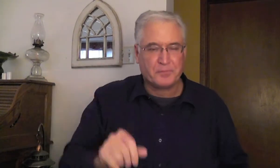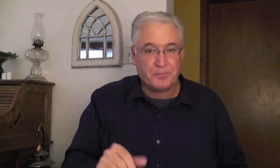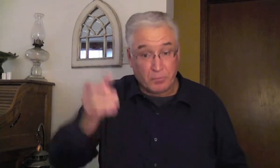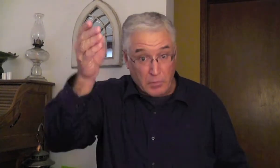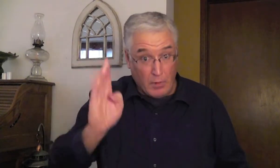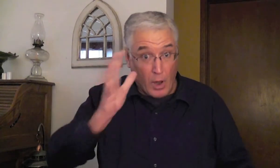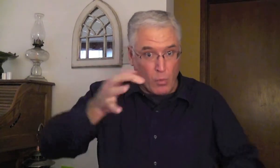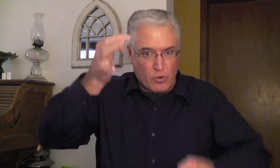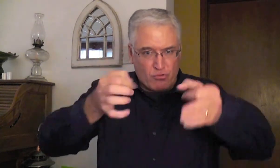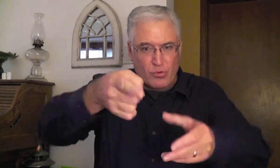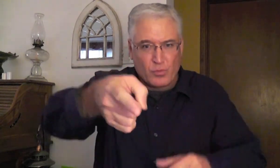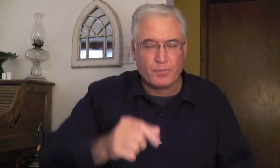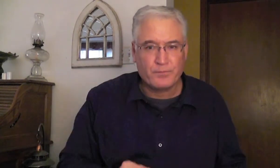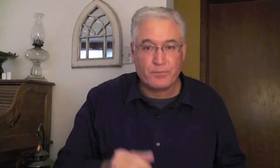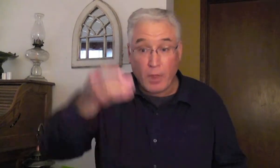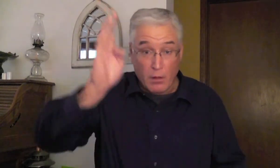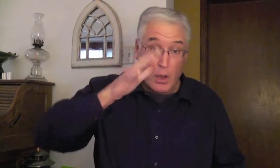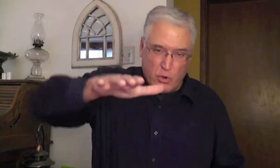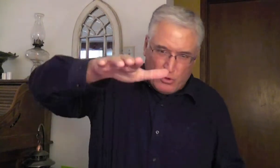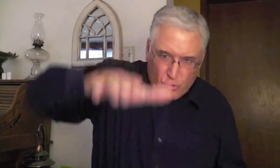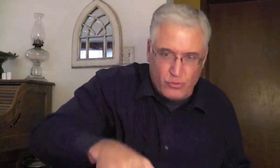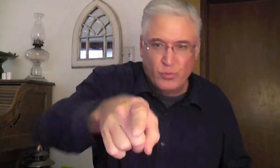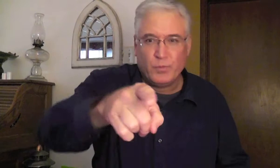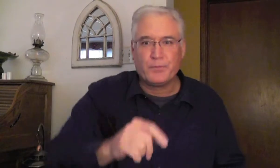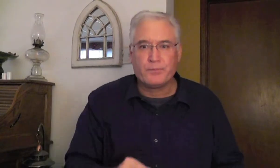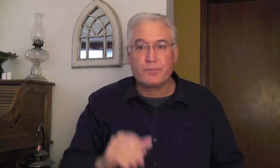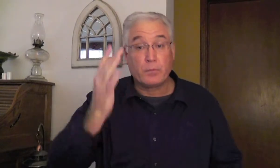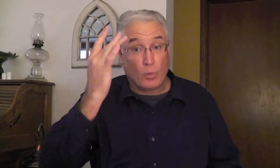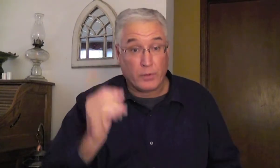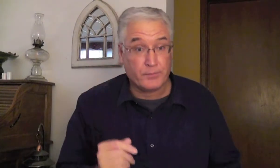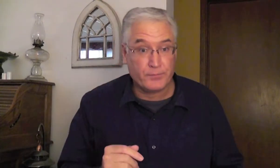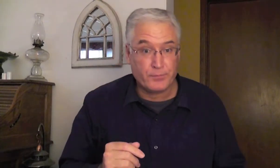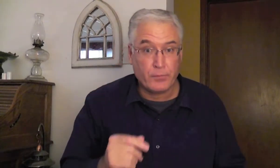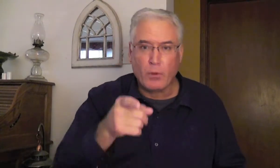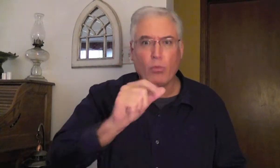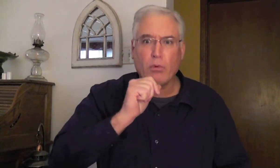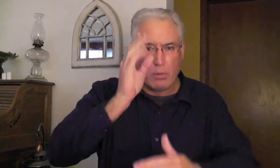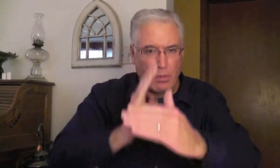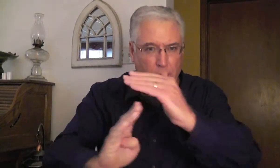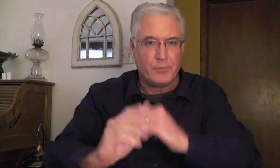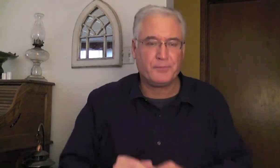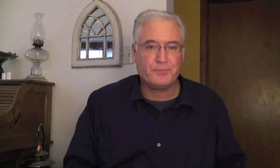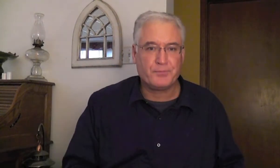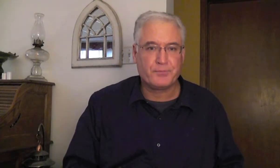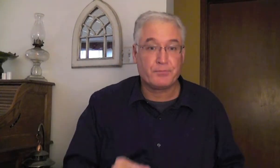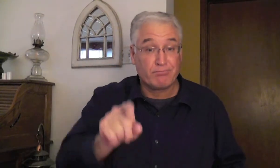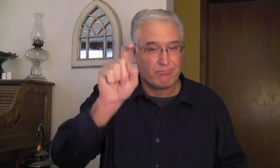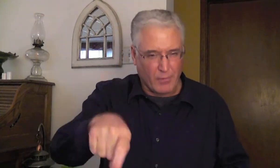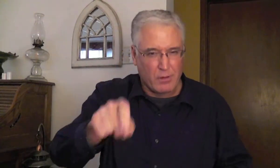Nebuchadnezzar. And God will judge you. God will oppress you. Why? Because you're not humble.